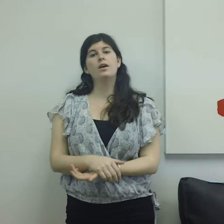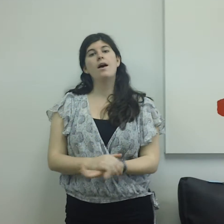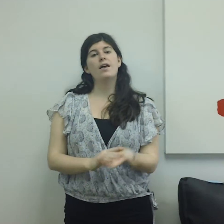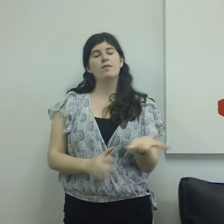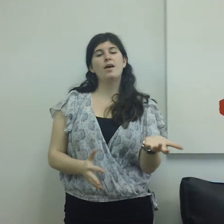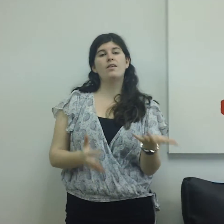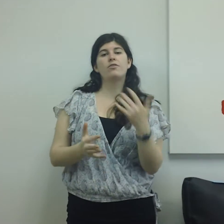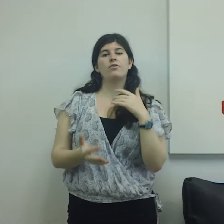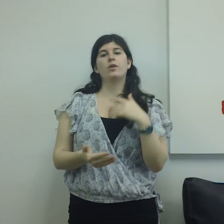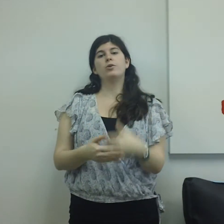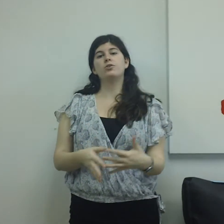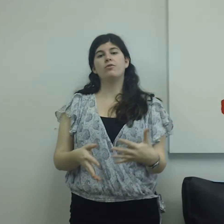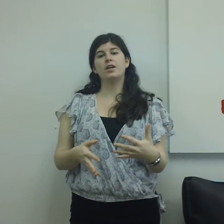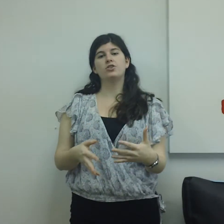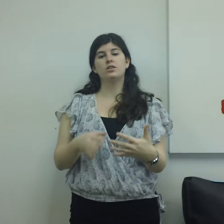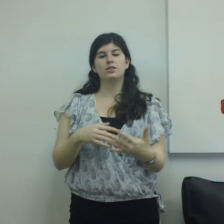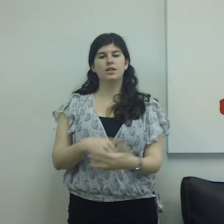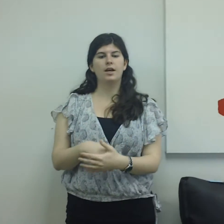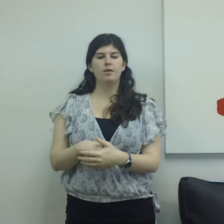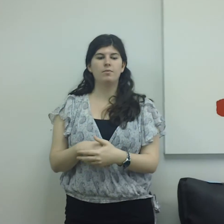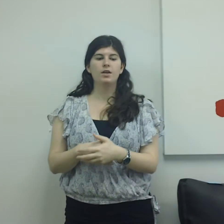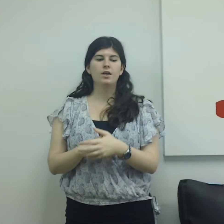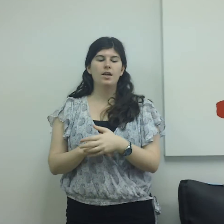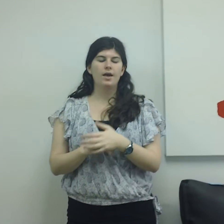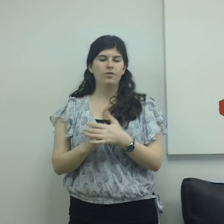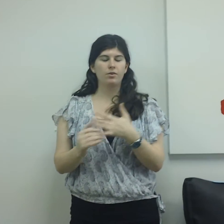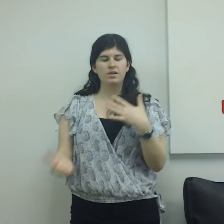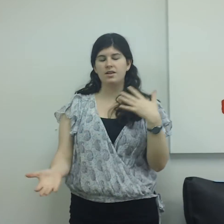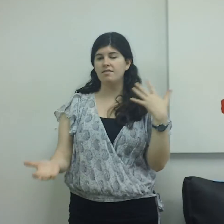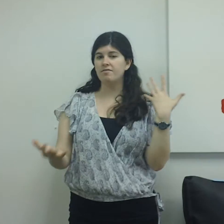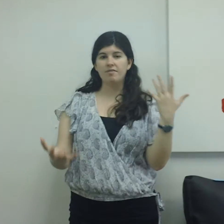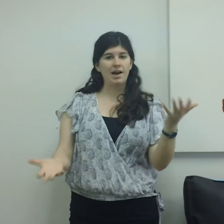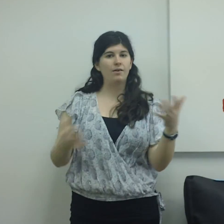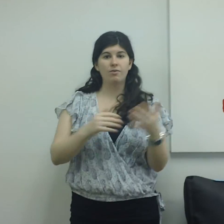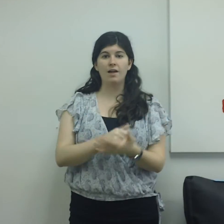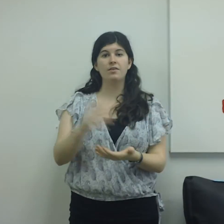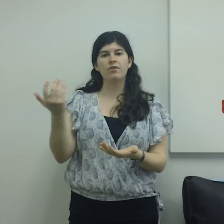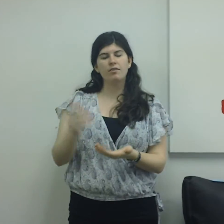SMS or push notifications. So we'll see how this evolves.